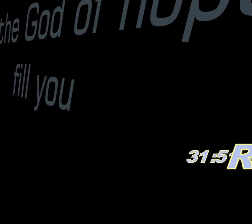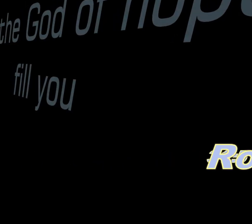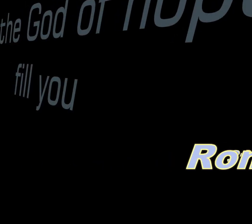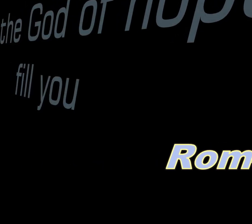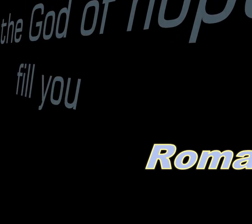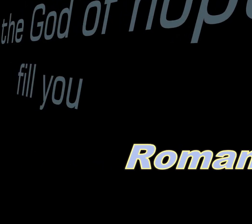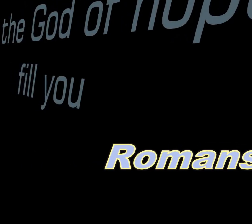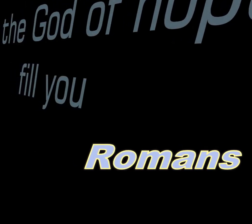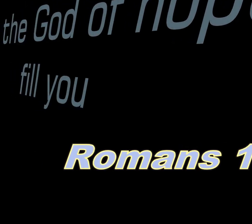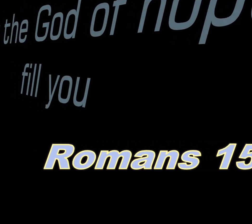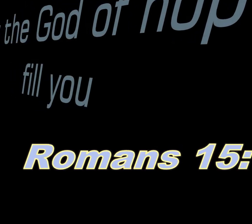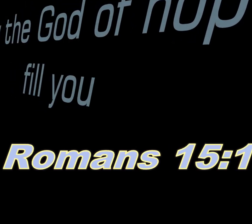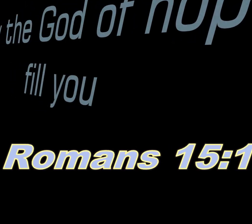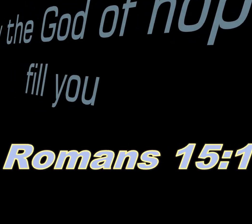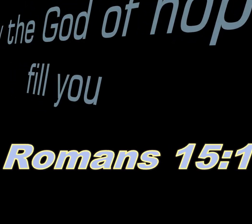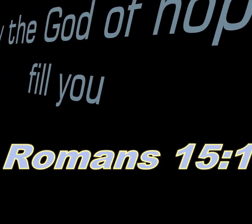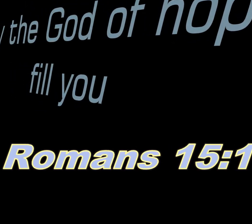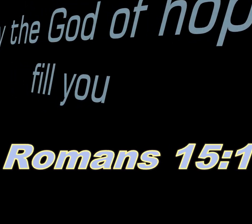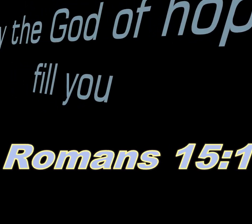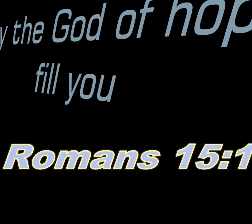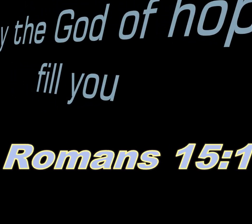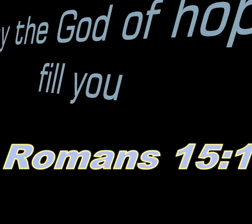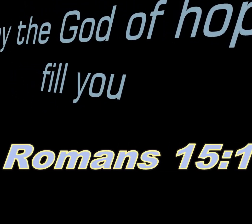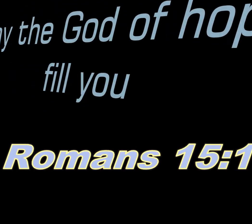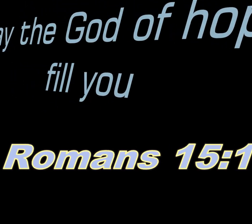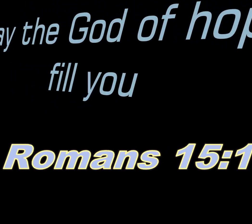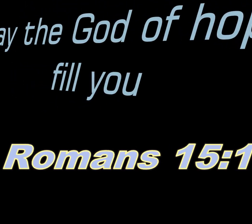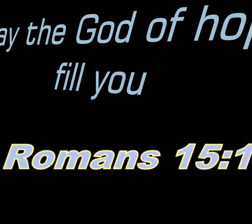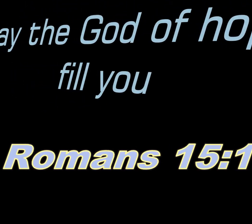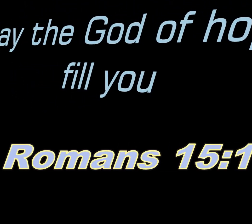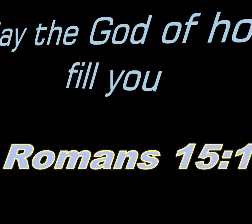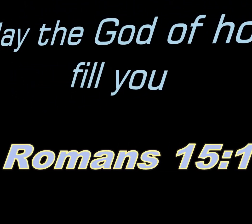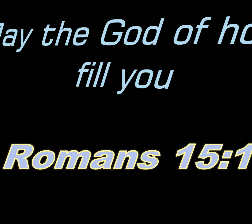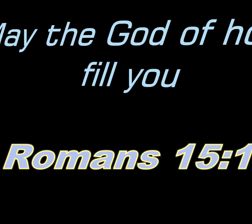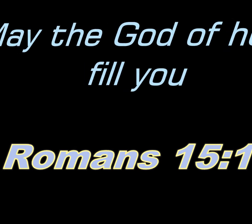fill you, Romans 13, 13 a Having a 13